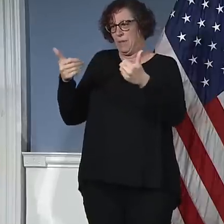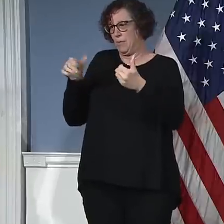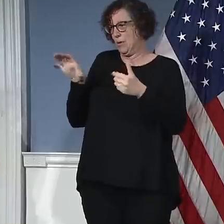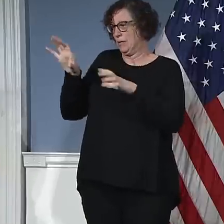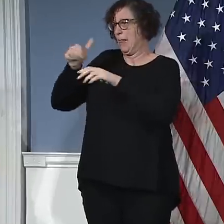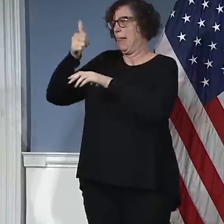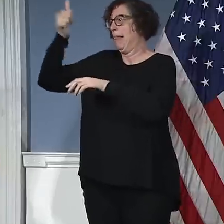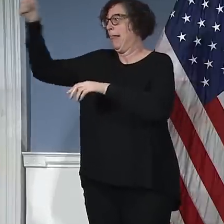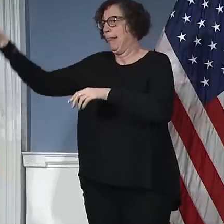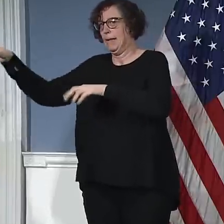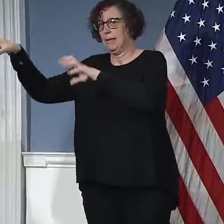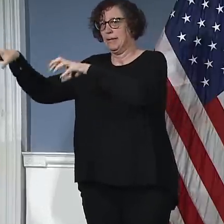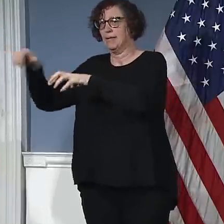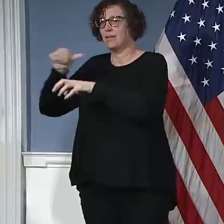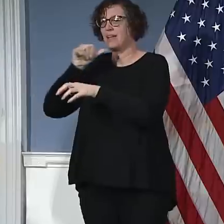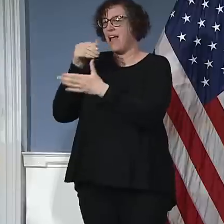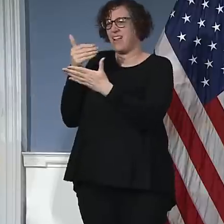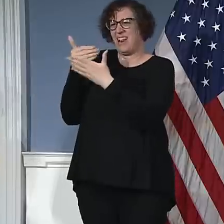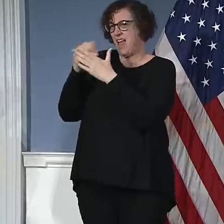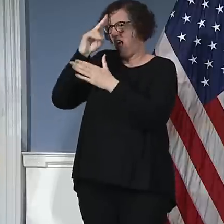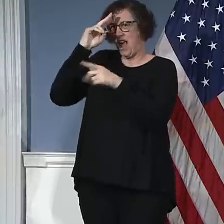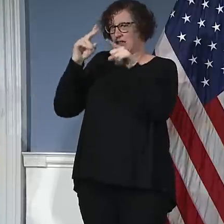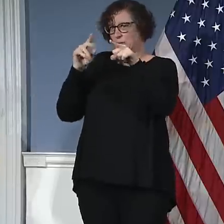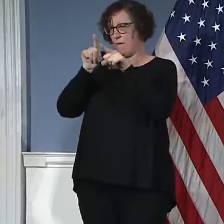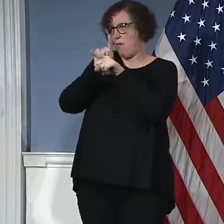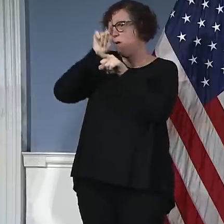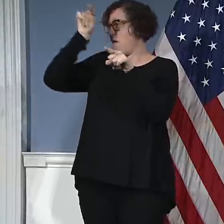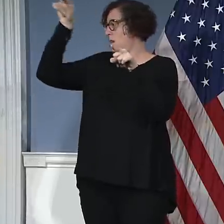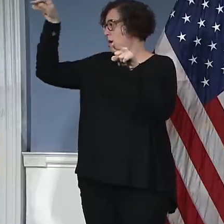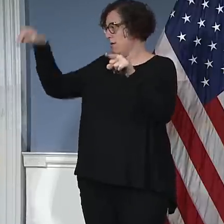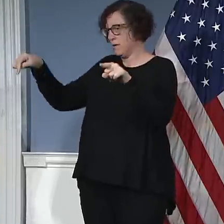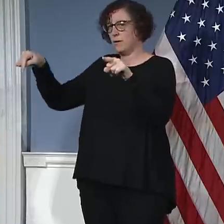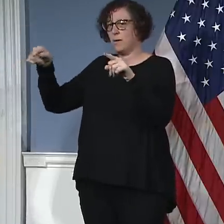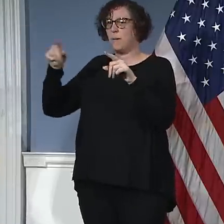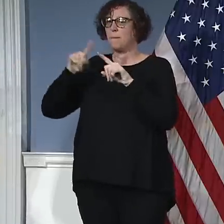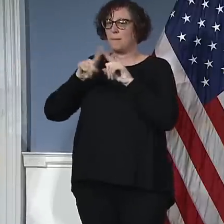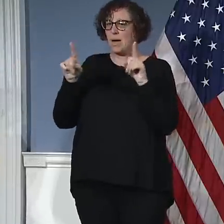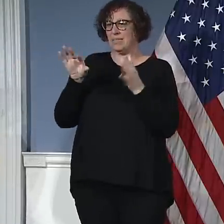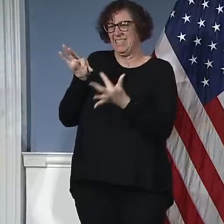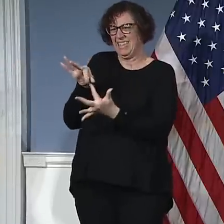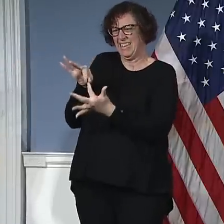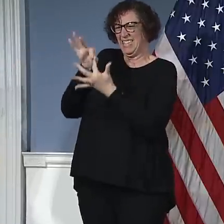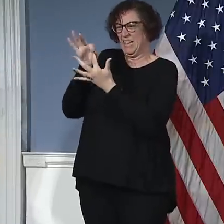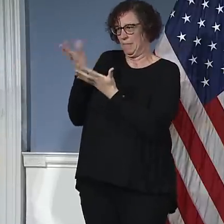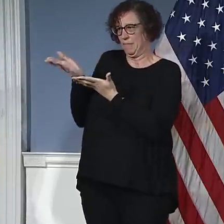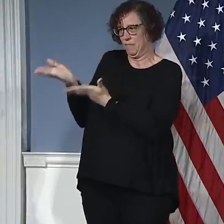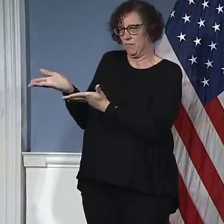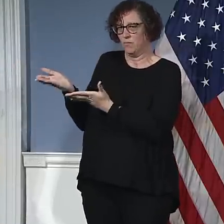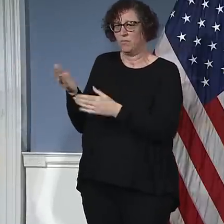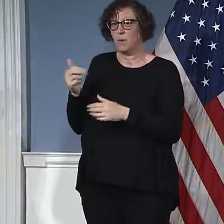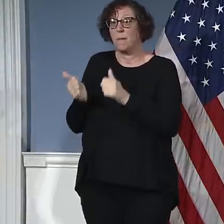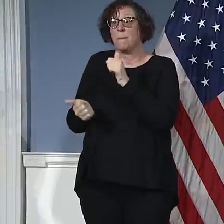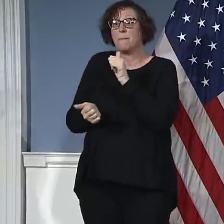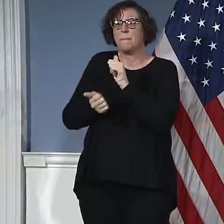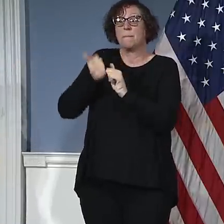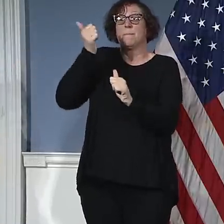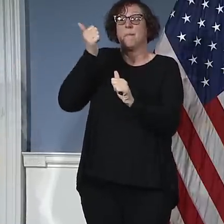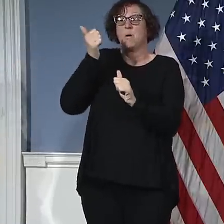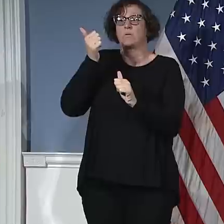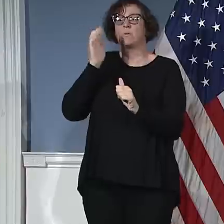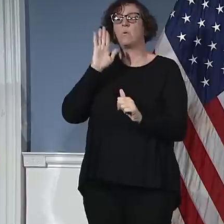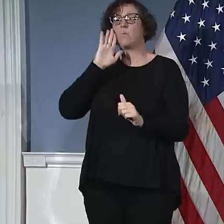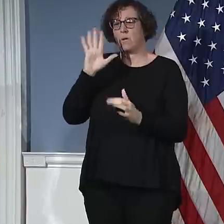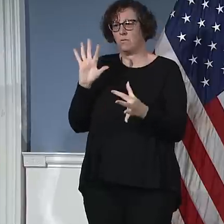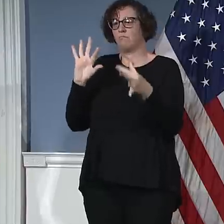get it done the best. So to some extent it will be as much a question not just of where people are, we always will think about that,